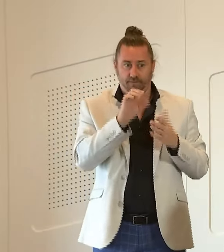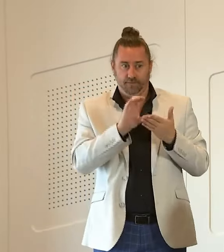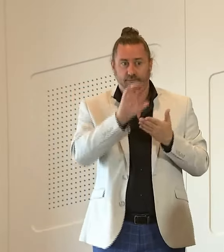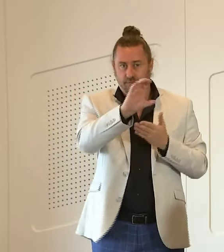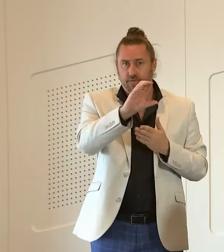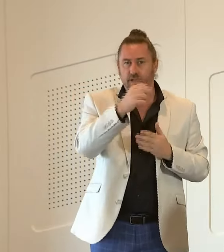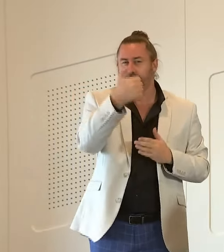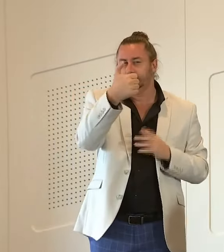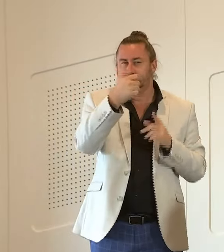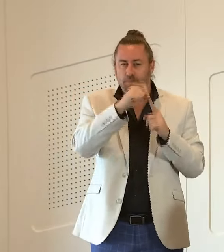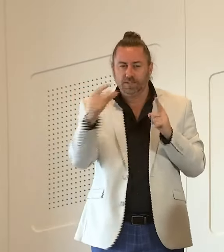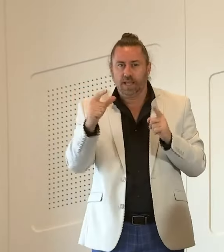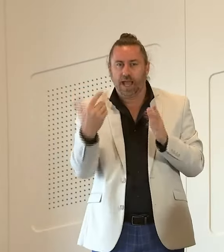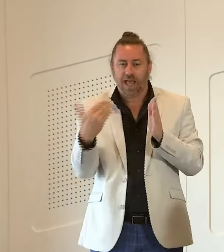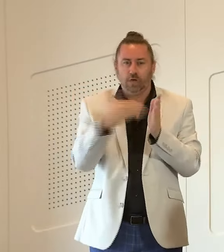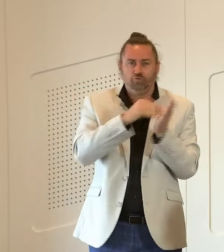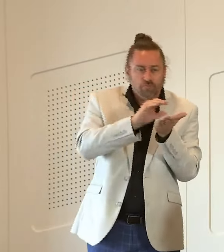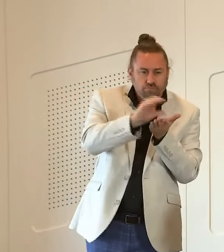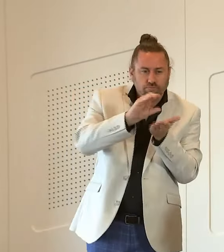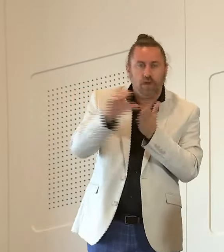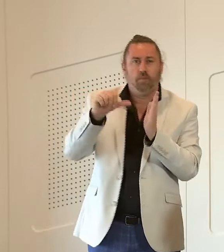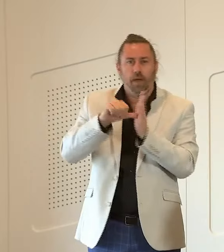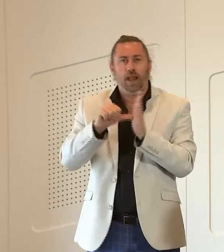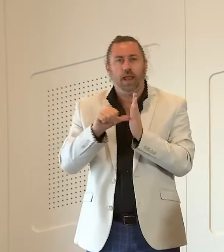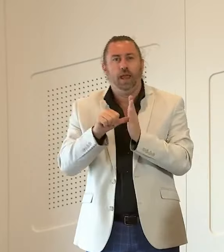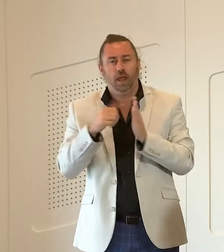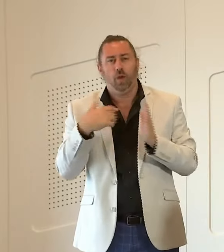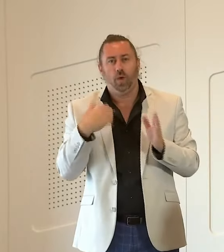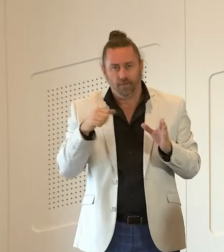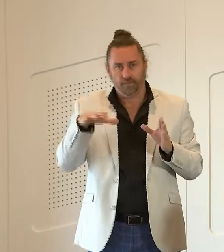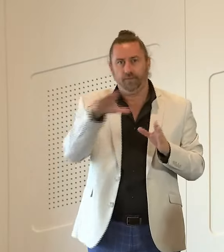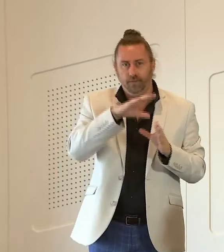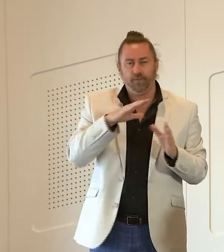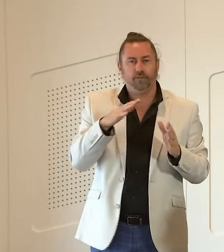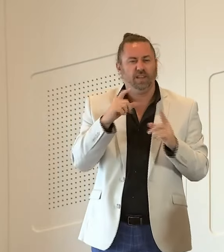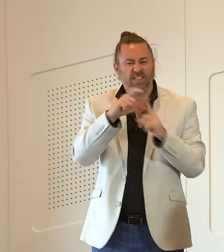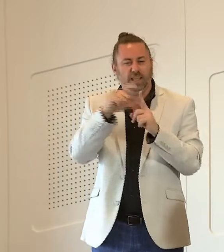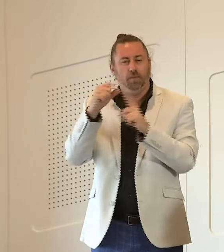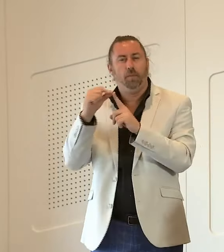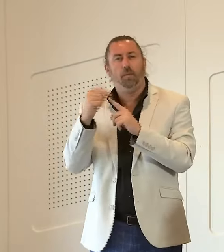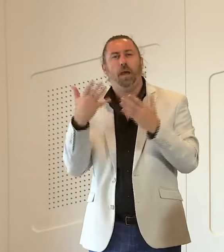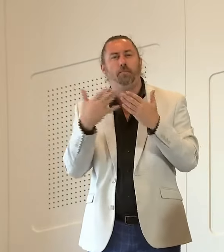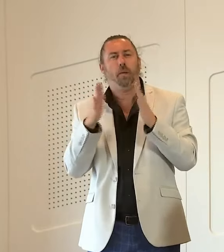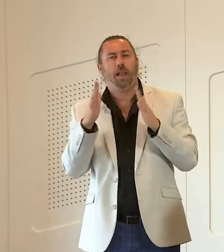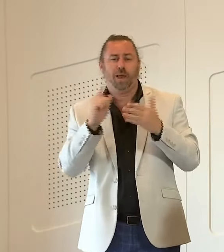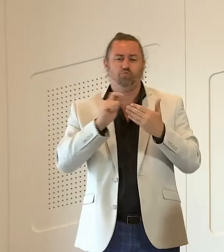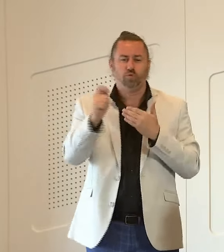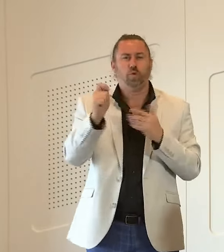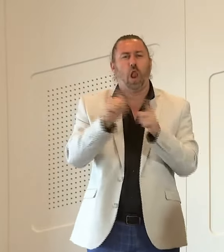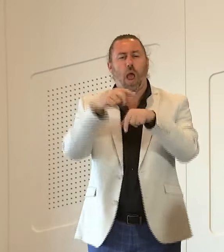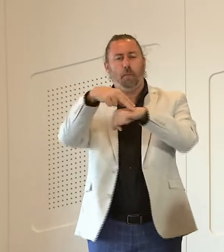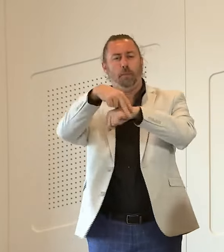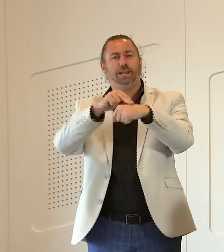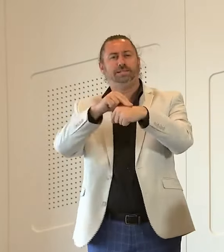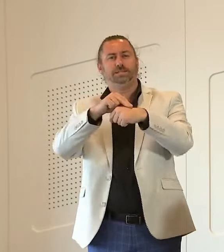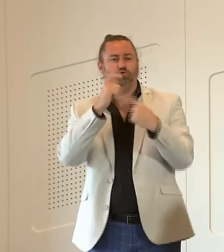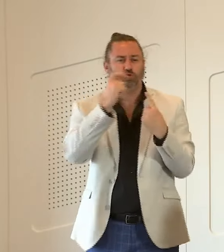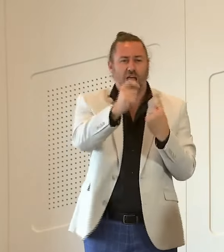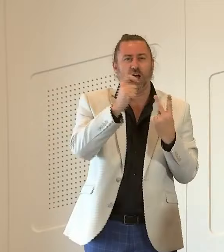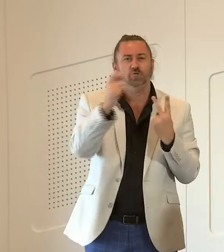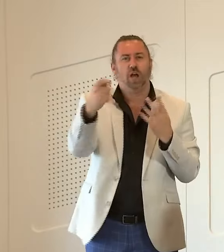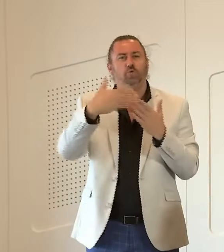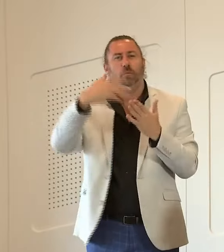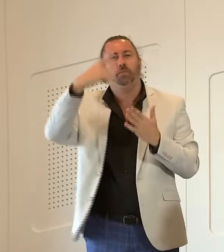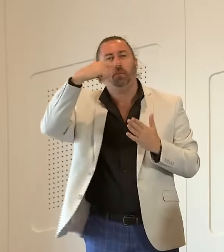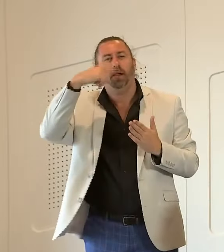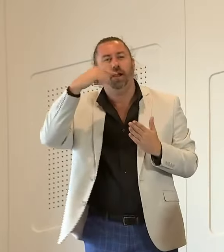percent every year but we work very closely with the director of public prosecutions on the resources they need but obviously there may be findings in the